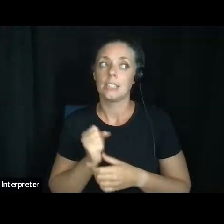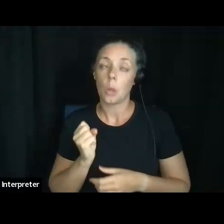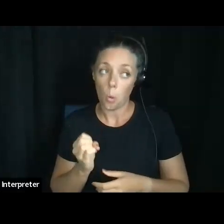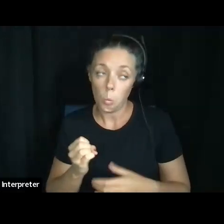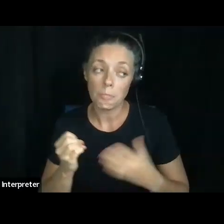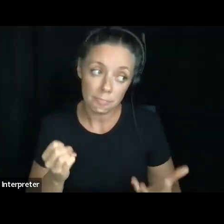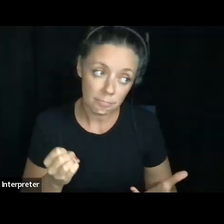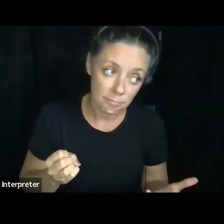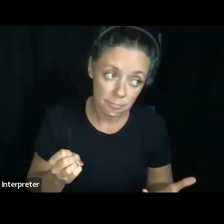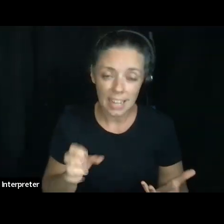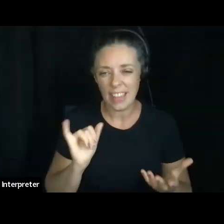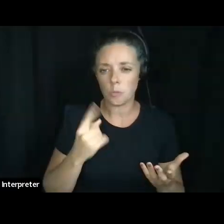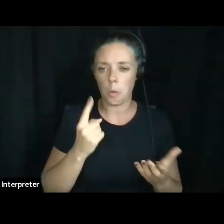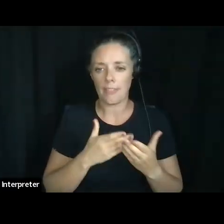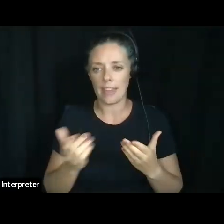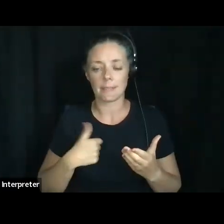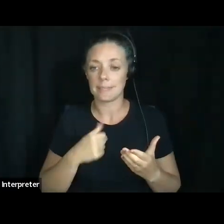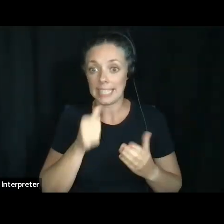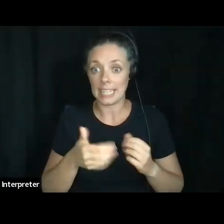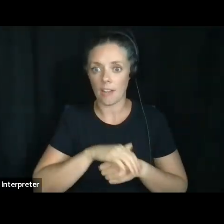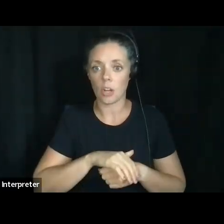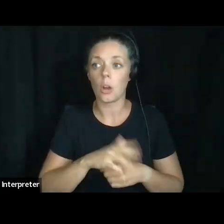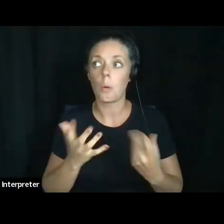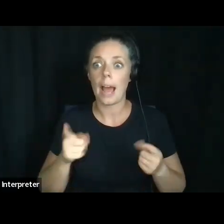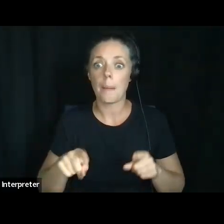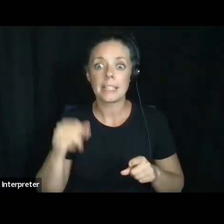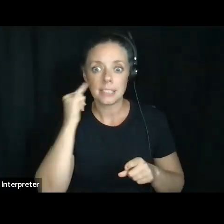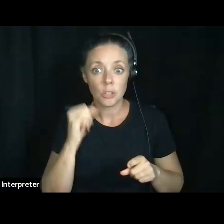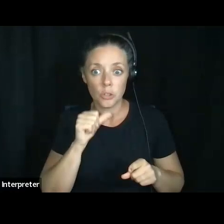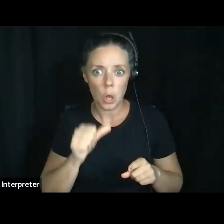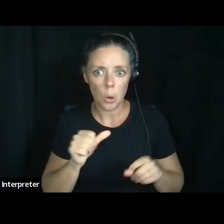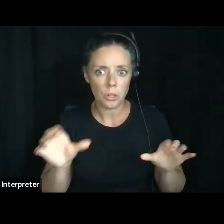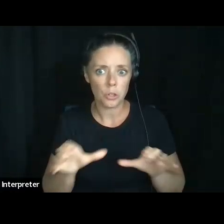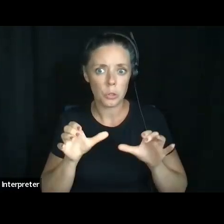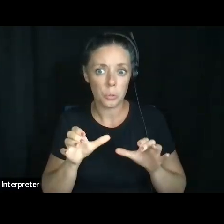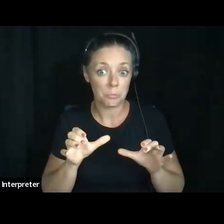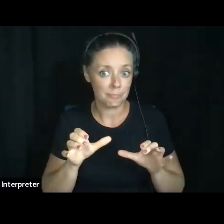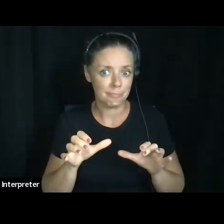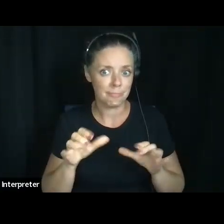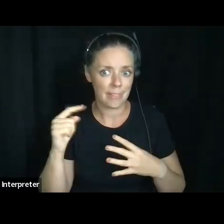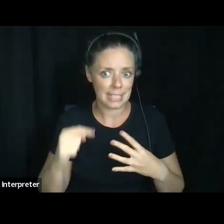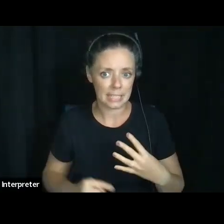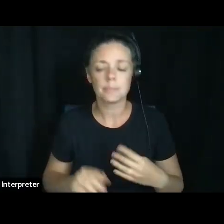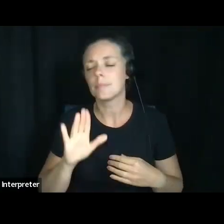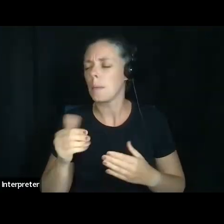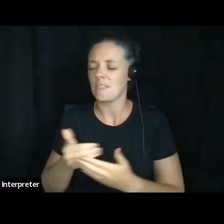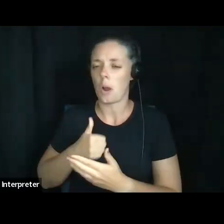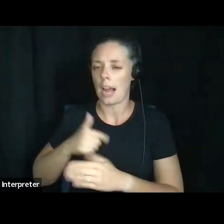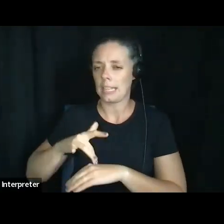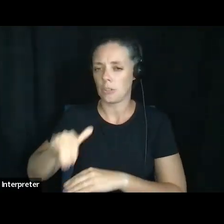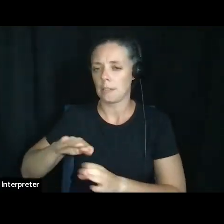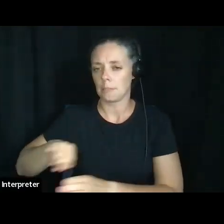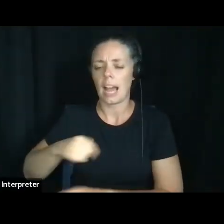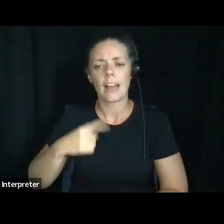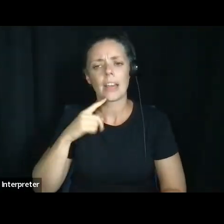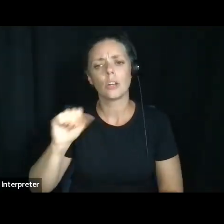um, that's one thing I didn't cover. What if you don't do this, but I want to, before I get to what if you don't do this, I think it was Susan asked